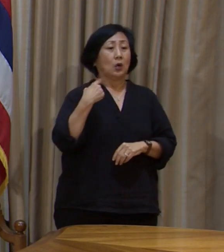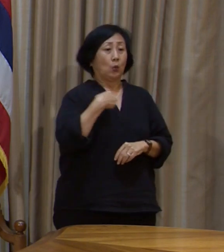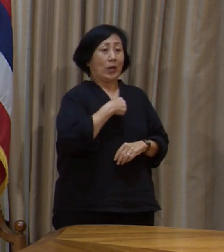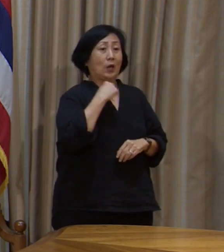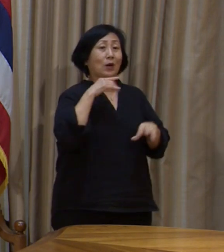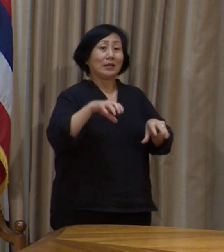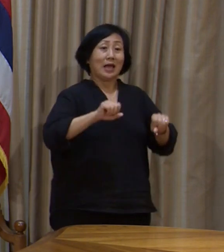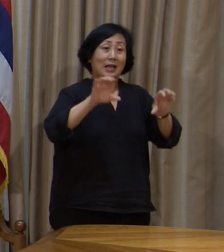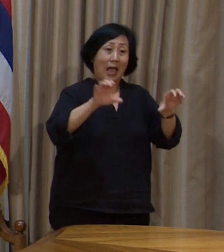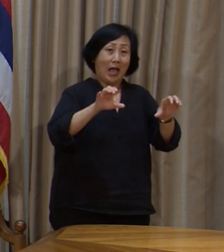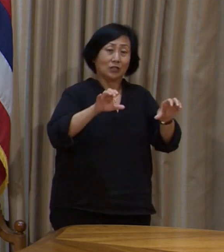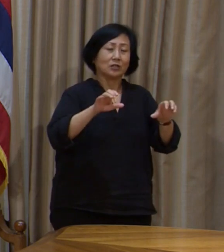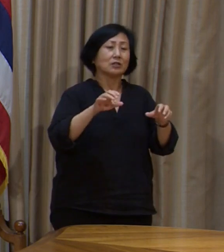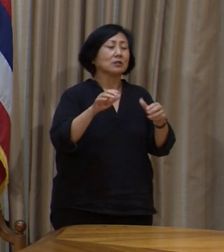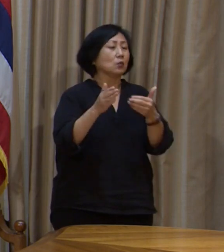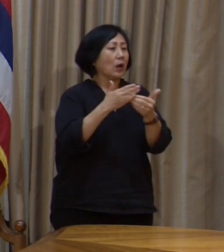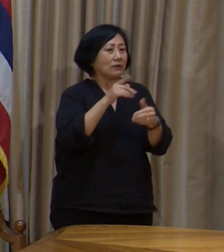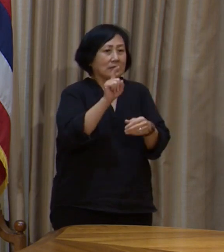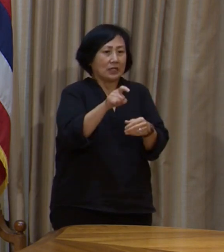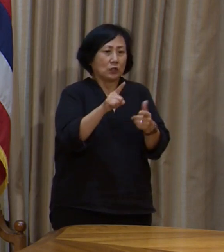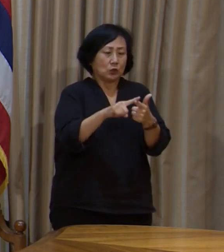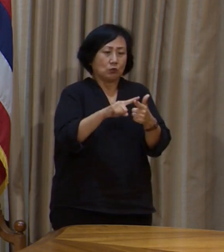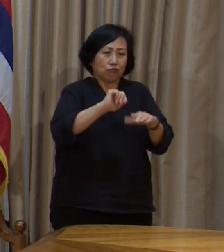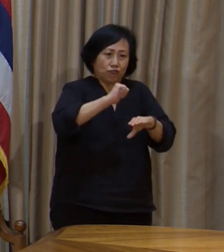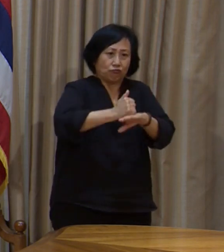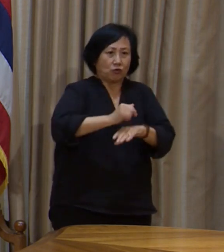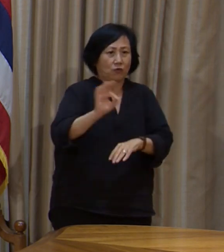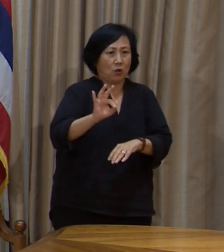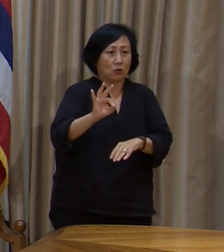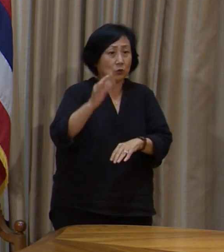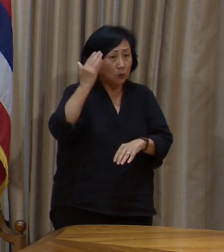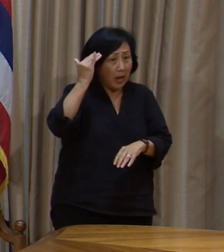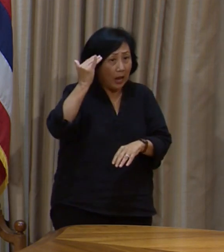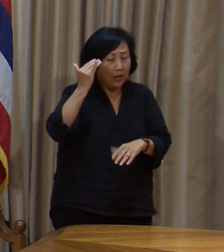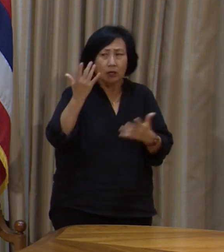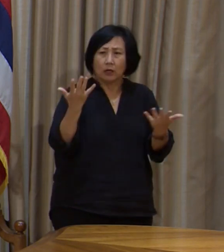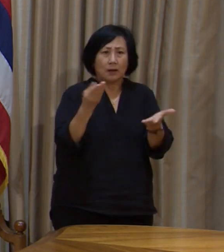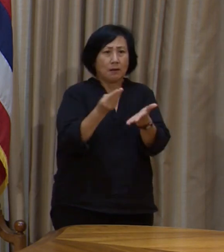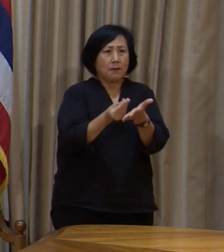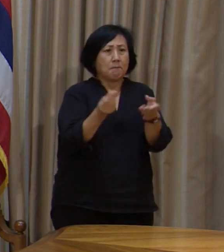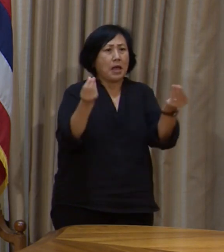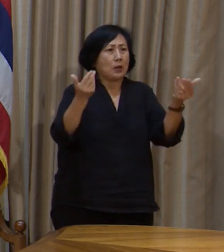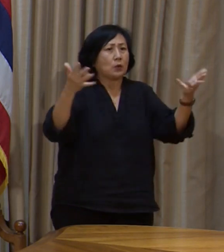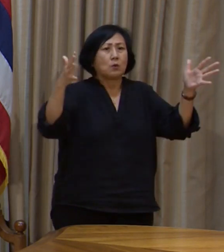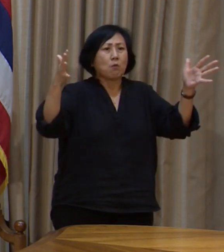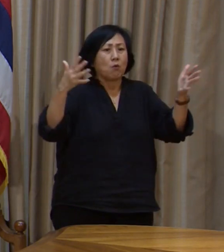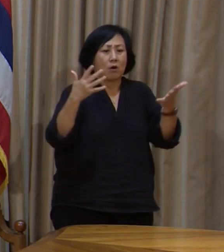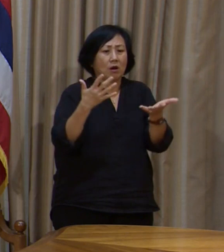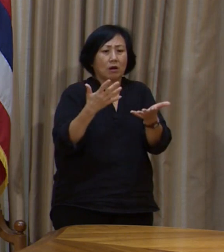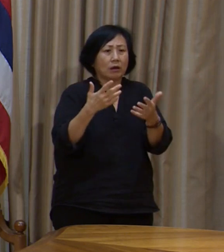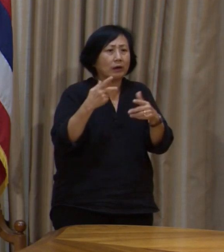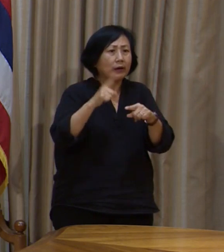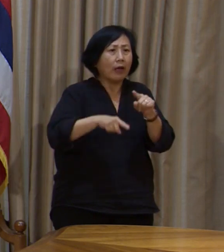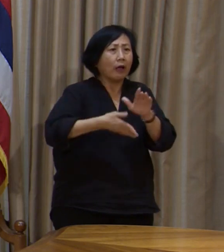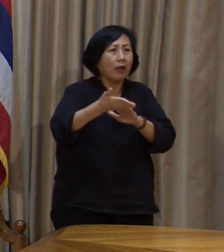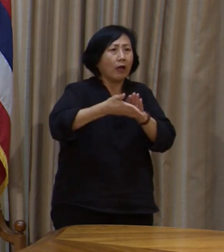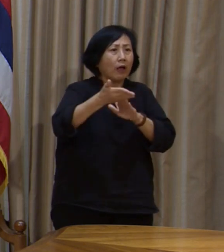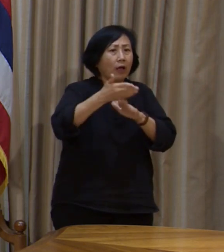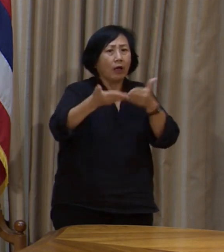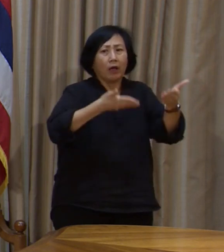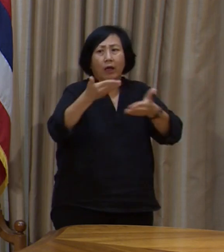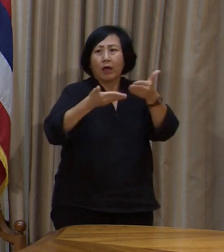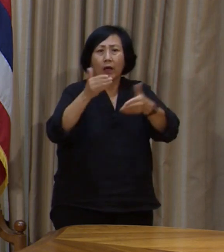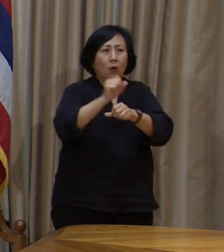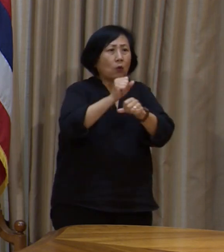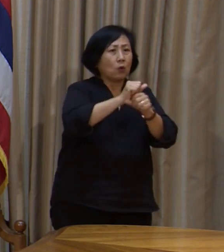in order for us to implement the furloughs because we don't have the revenues to continue to employ